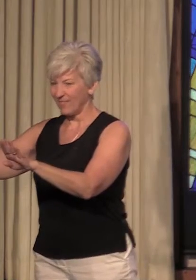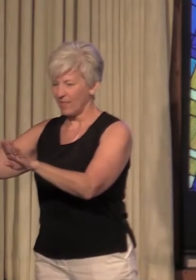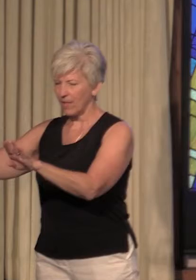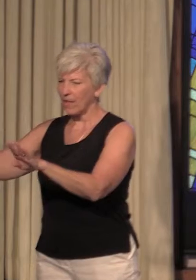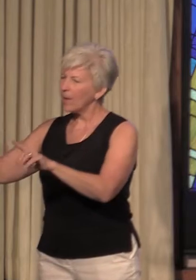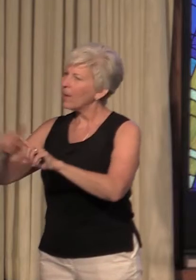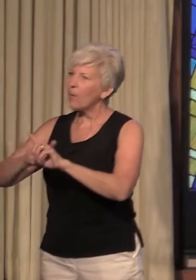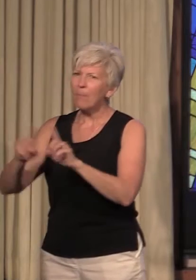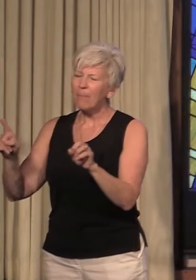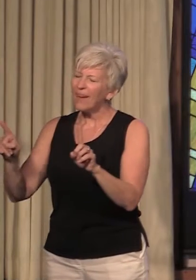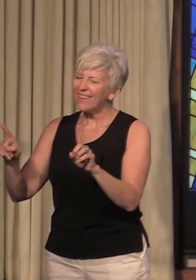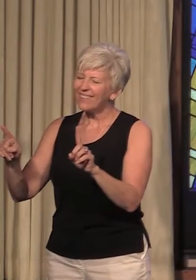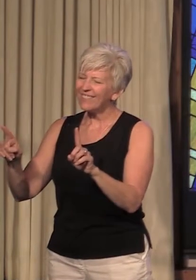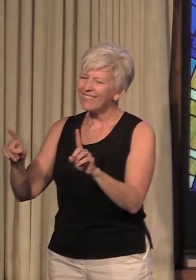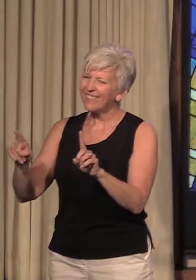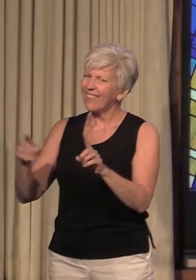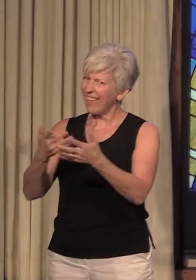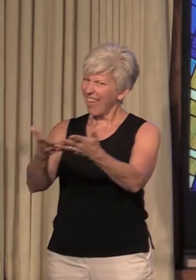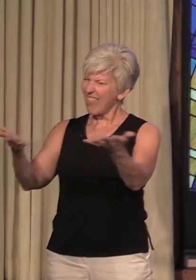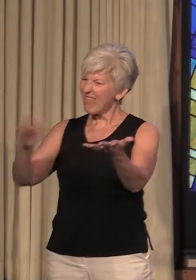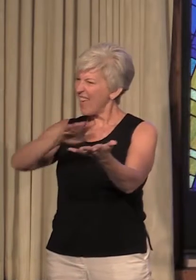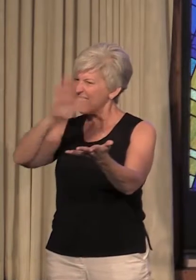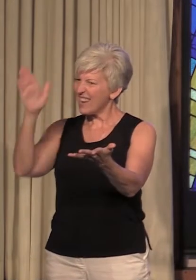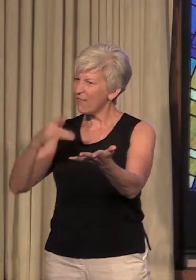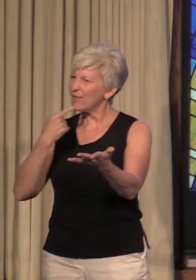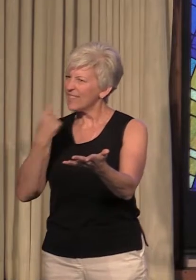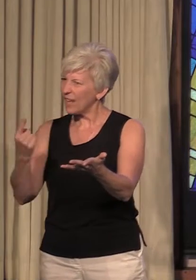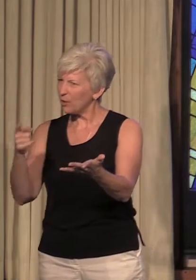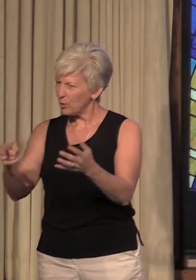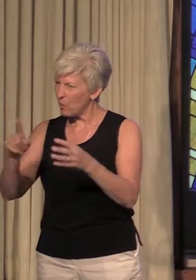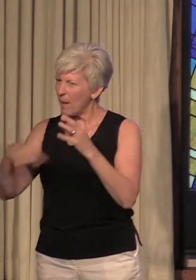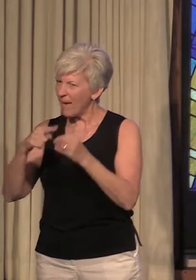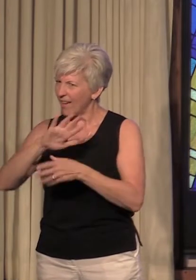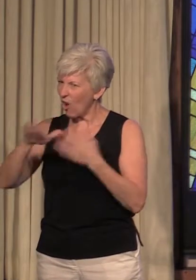But they never tell you about all that time in the hall.